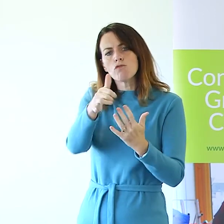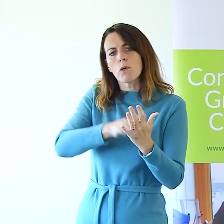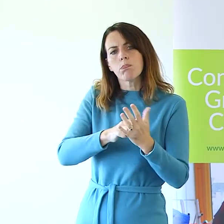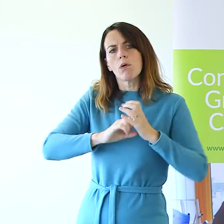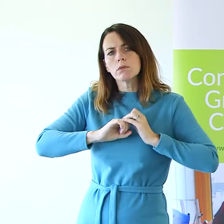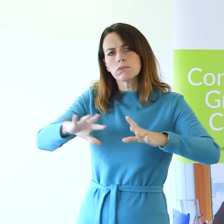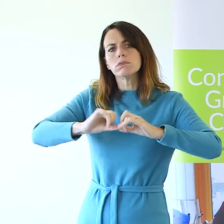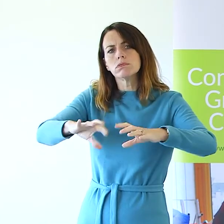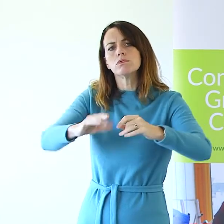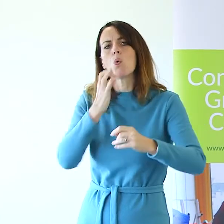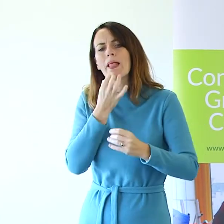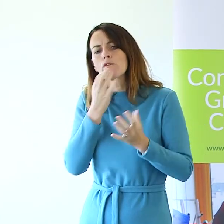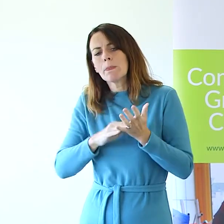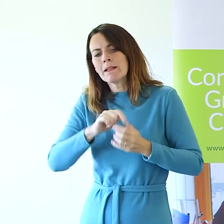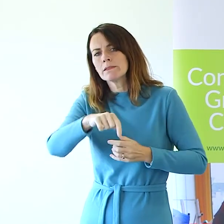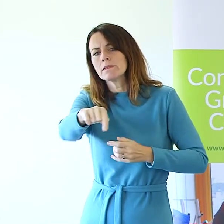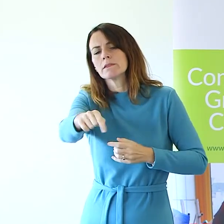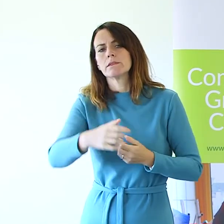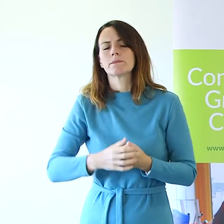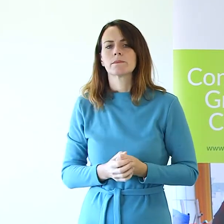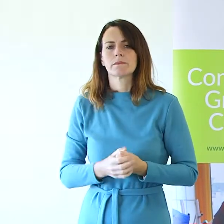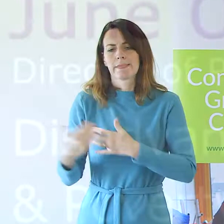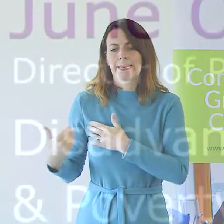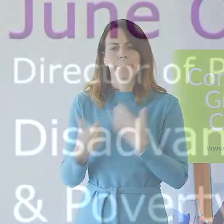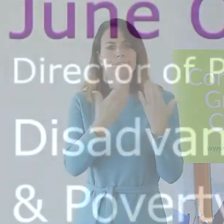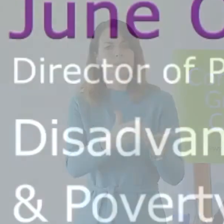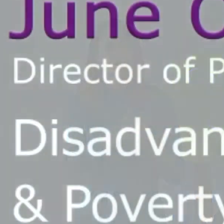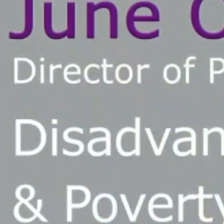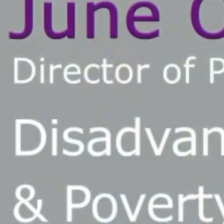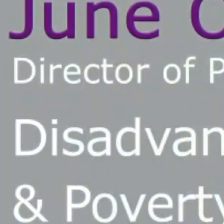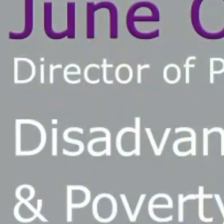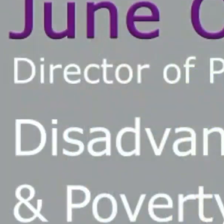over the next couple of months. I will now hand over to Jean.